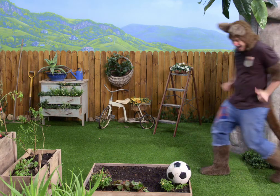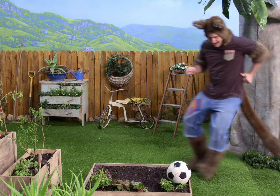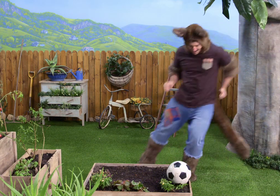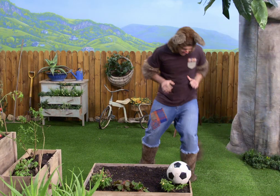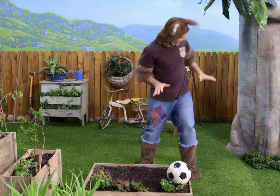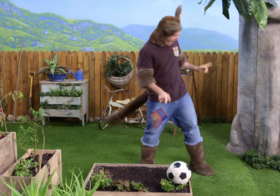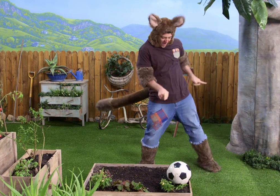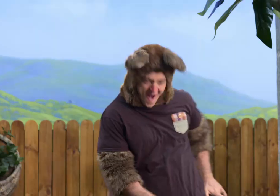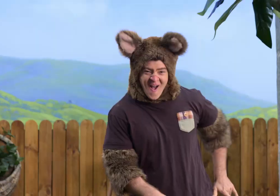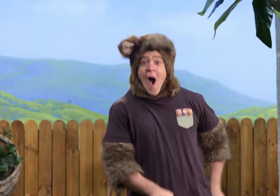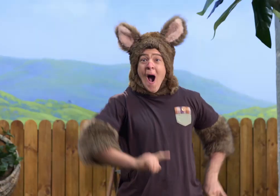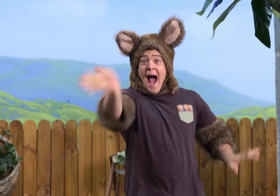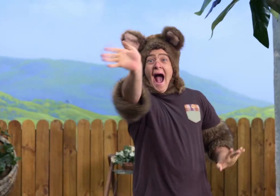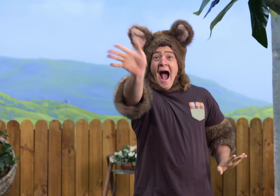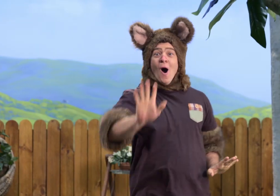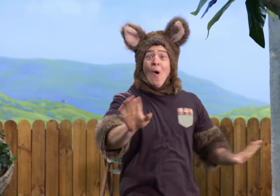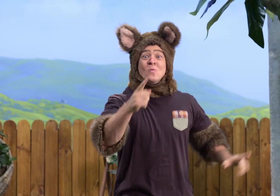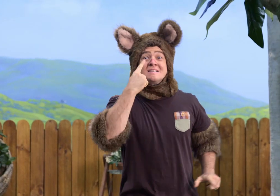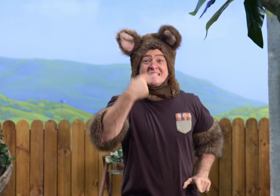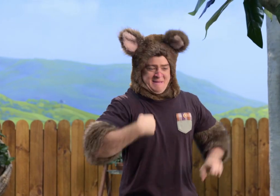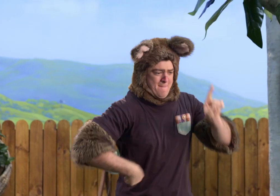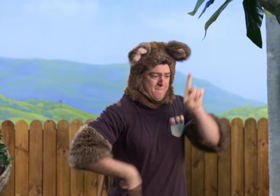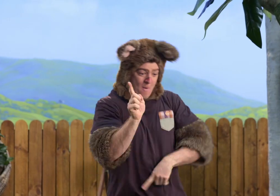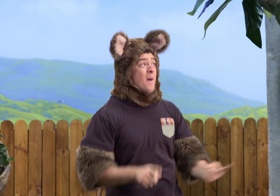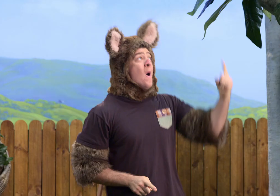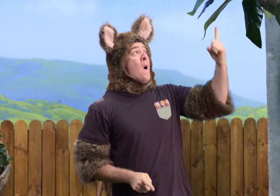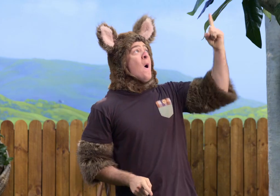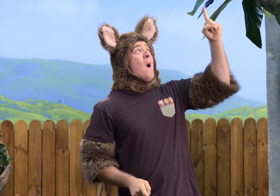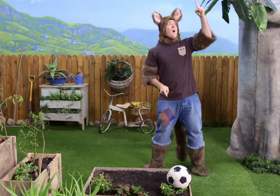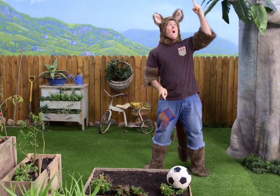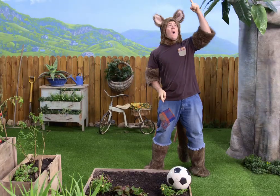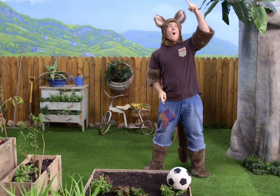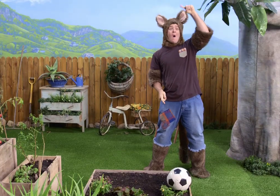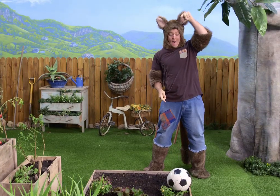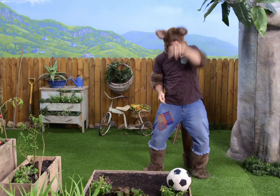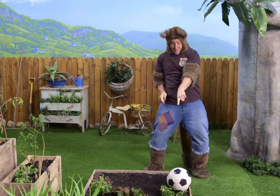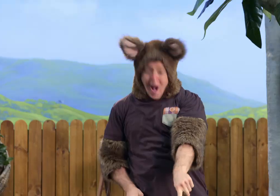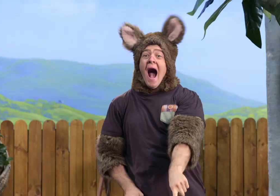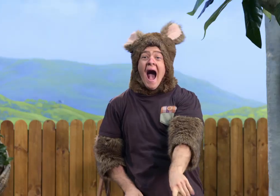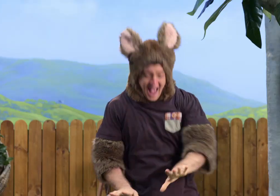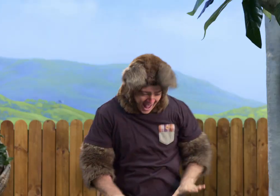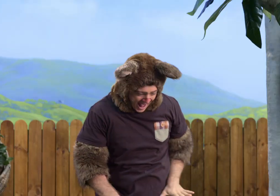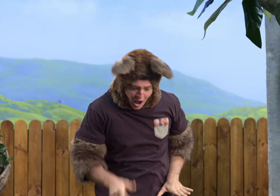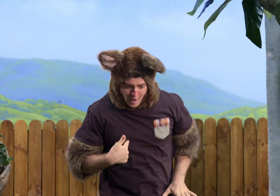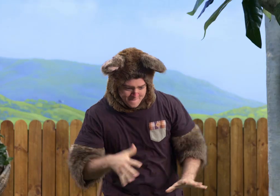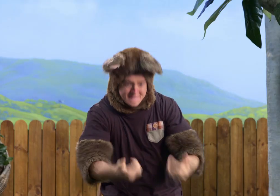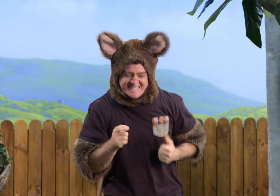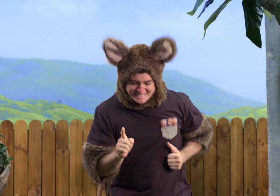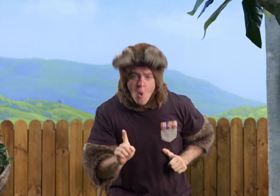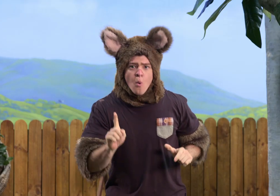Oh, hello everyone, did you see that big kick? It landed here. I'm going to